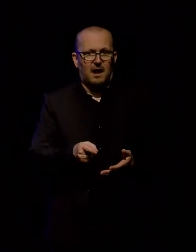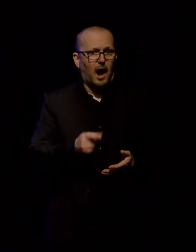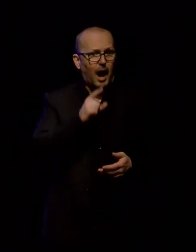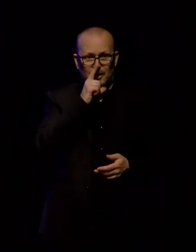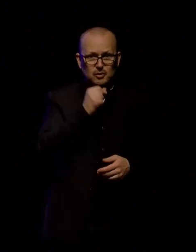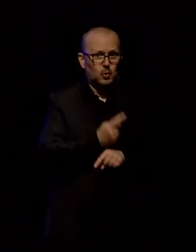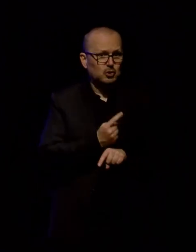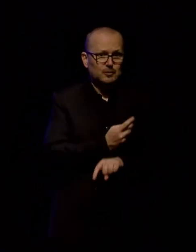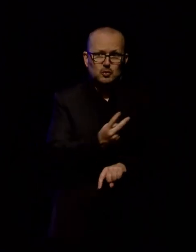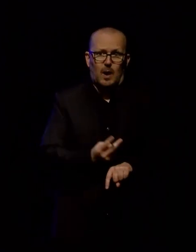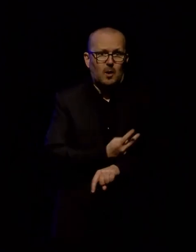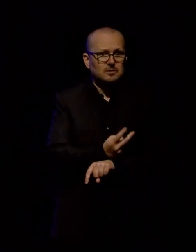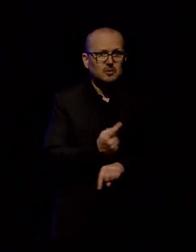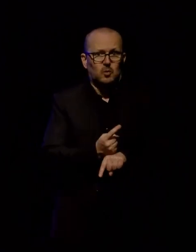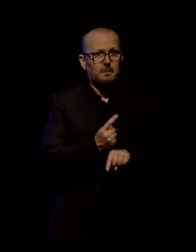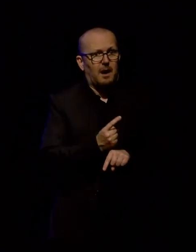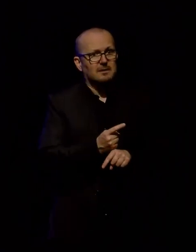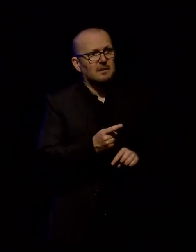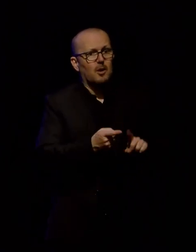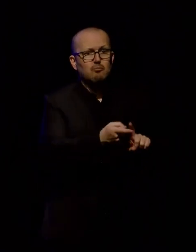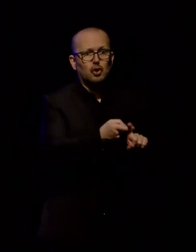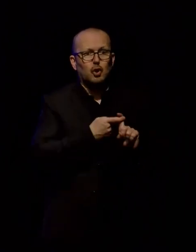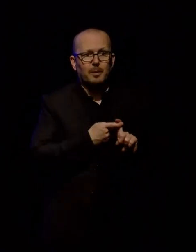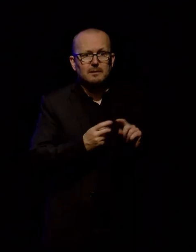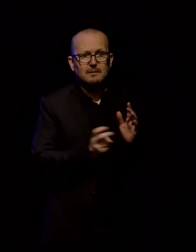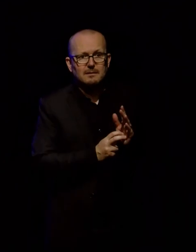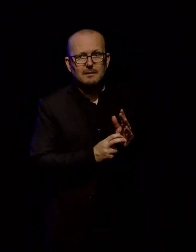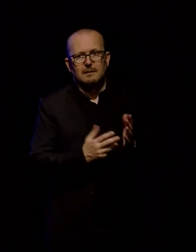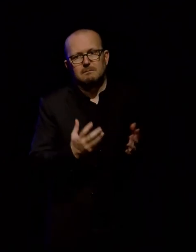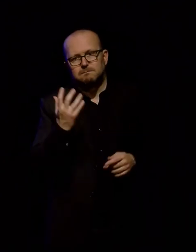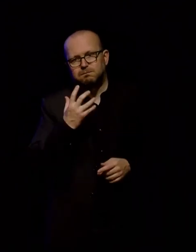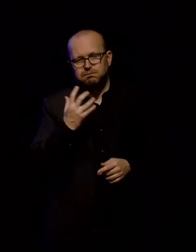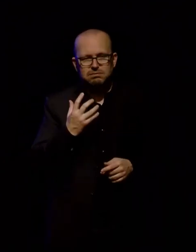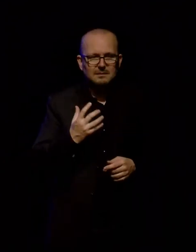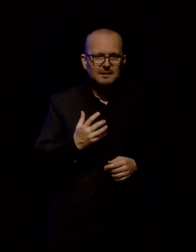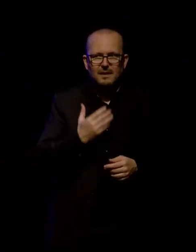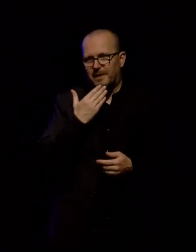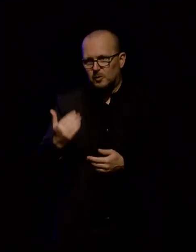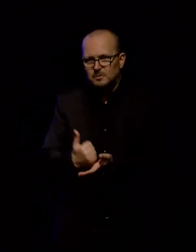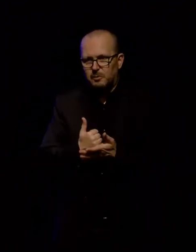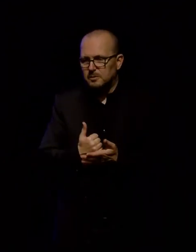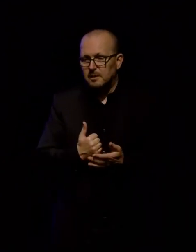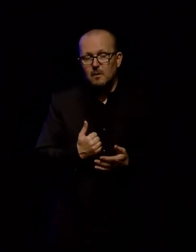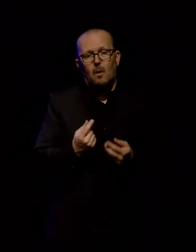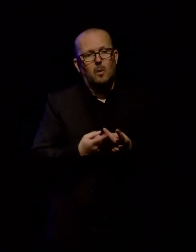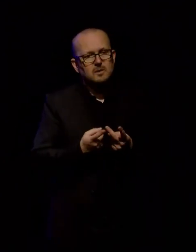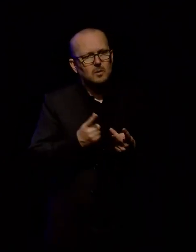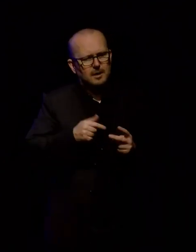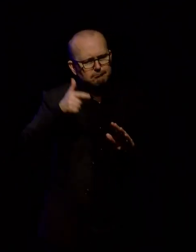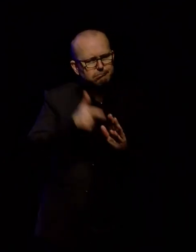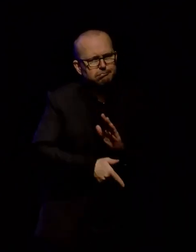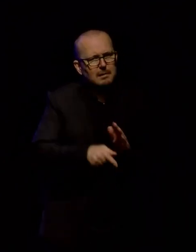Thank you. Thank you all of the people who supported me. And we have also done a really extensive literature review